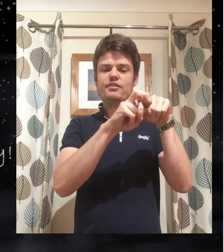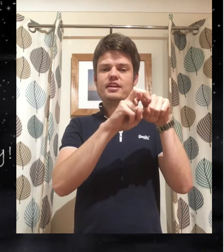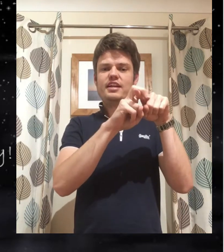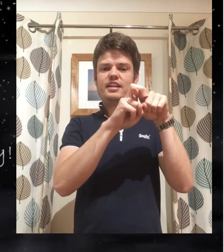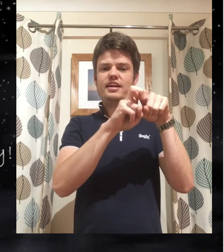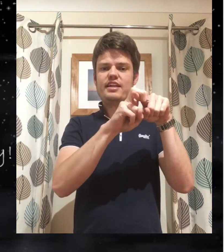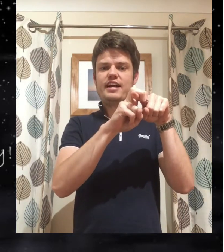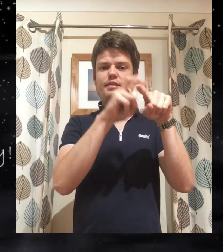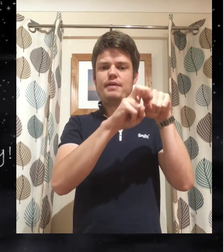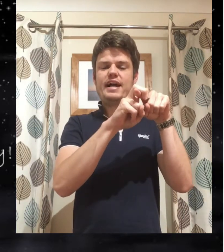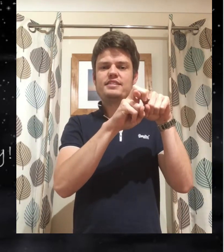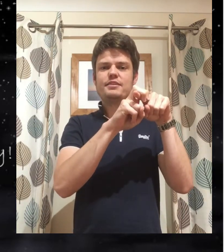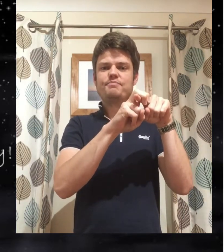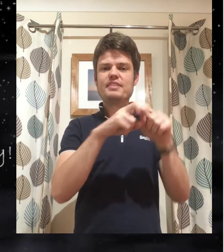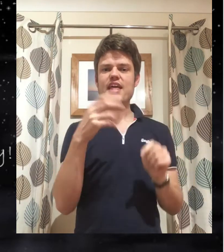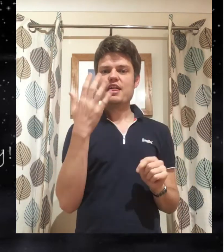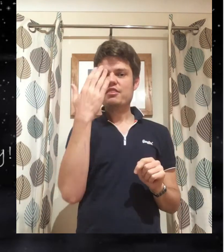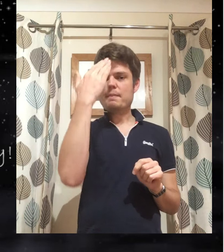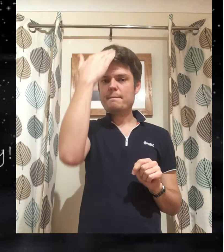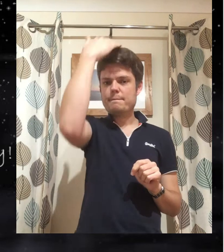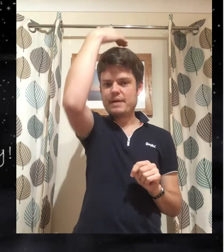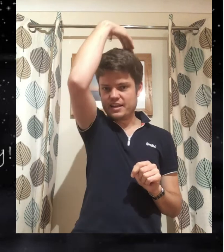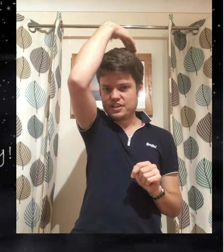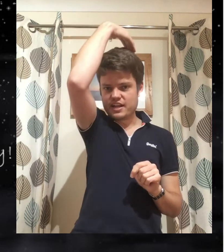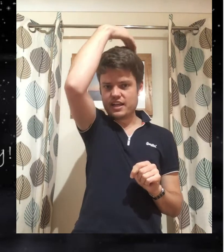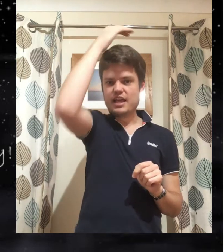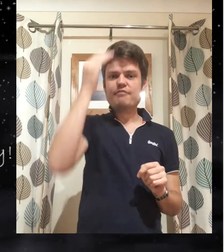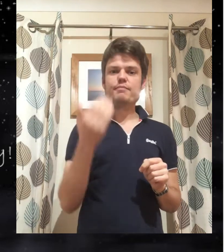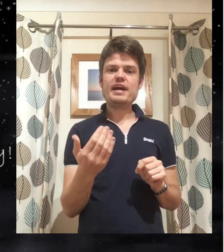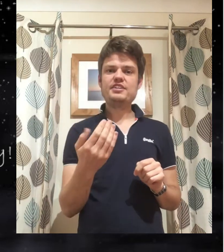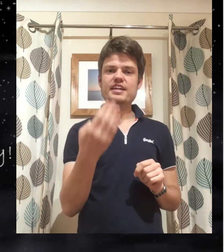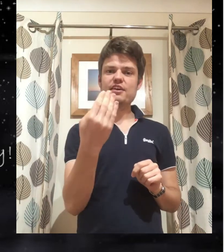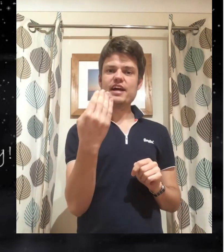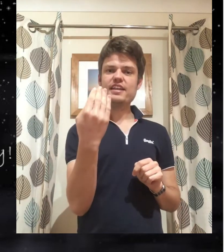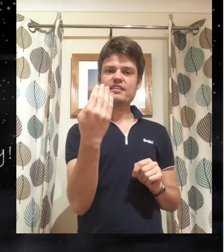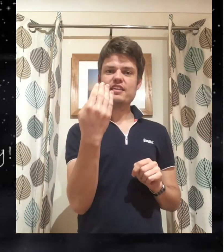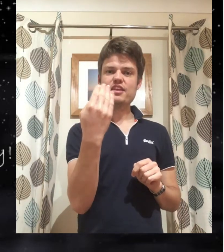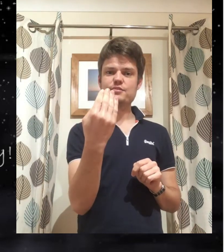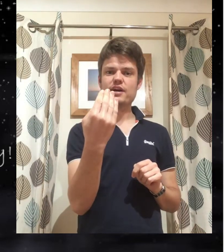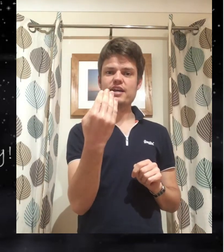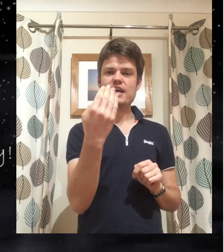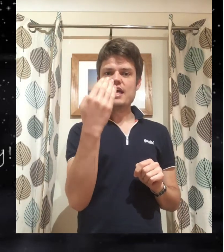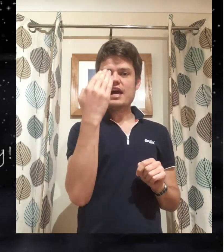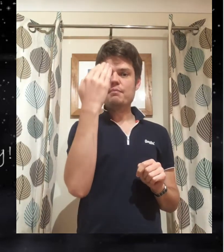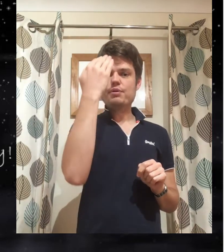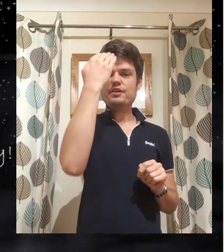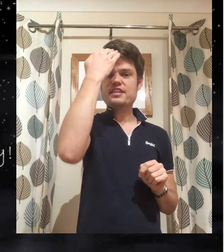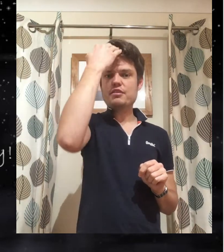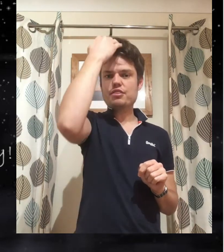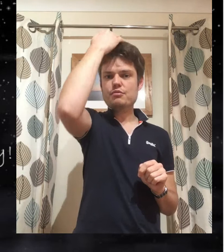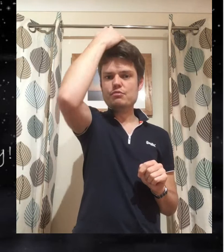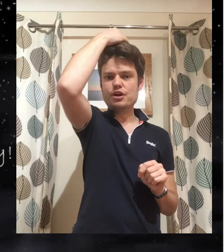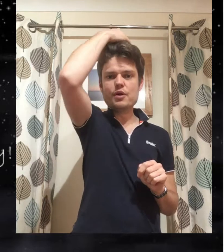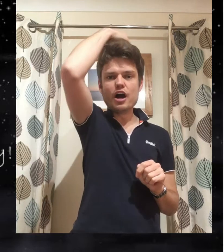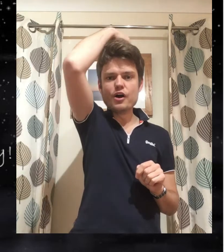sort of log like that. The bat, the badger. For badger, get your hand this way and put